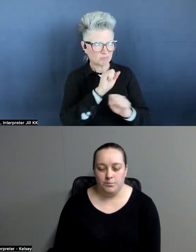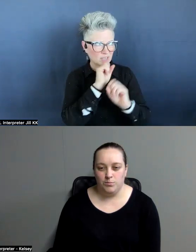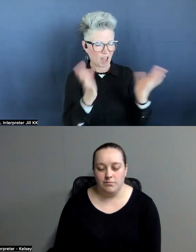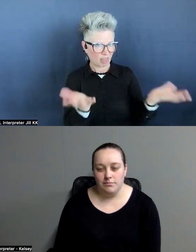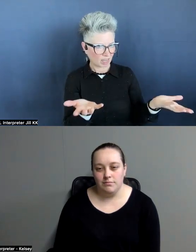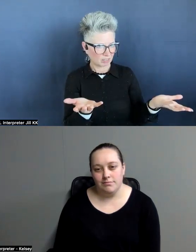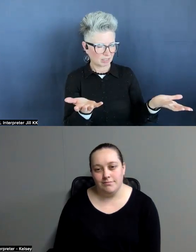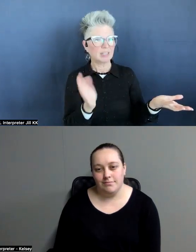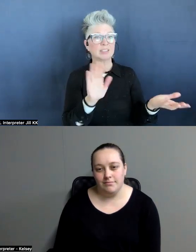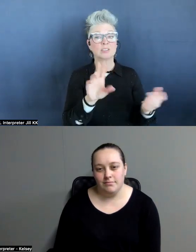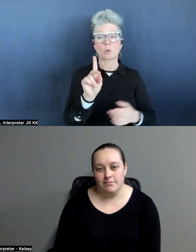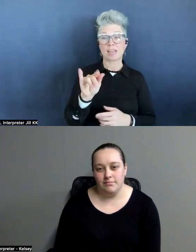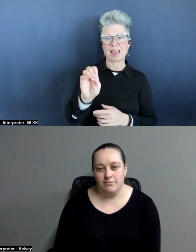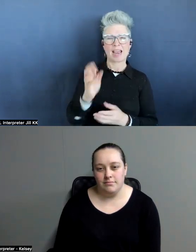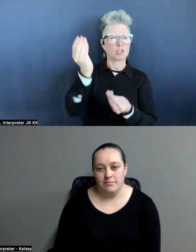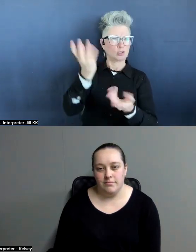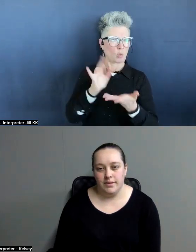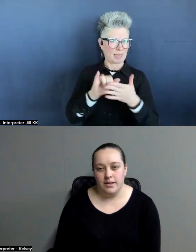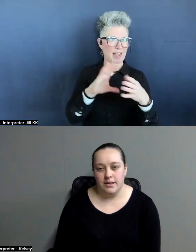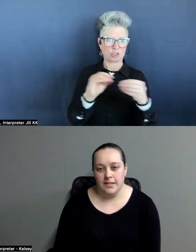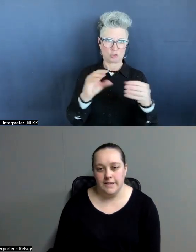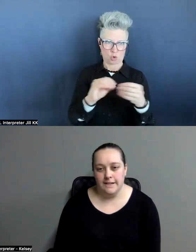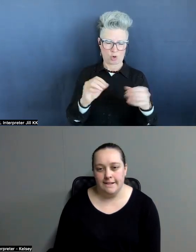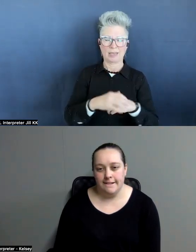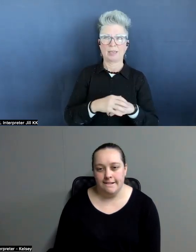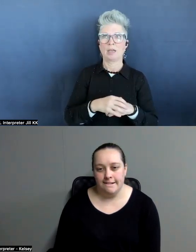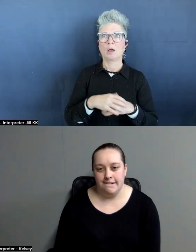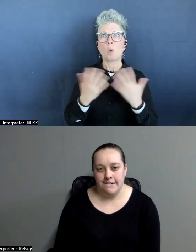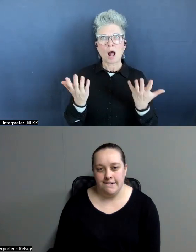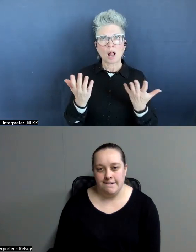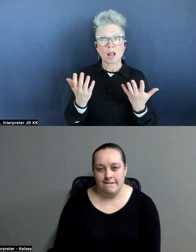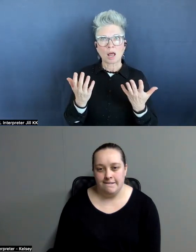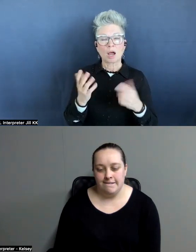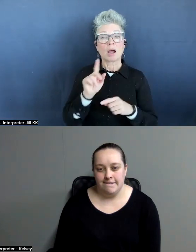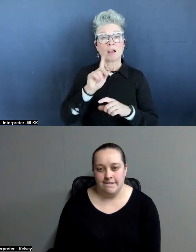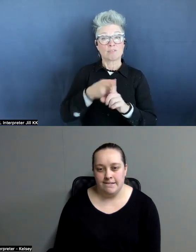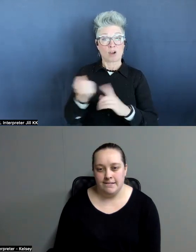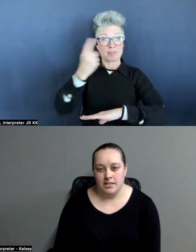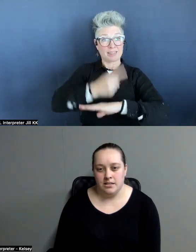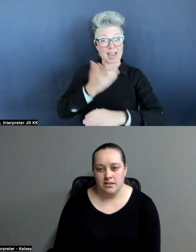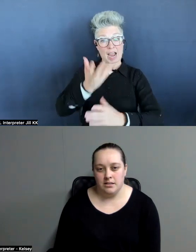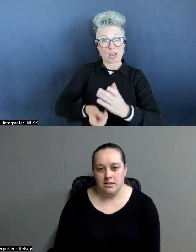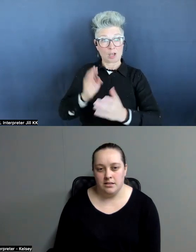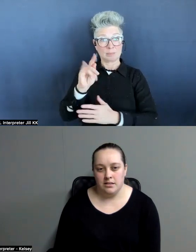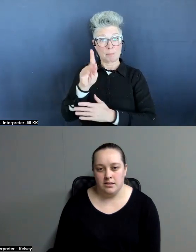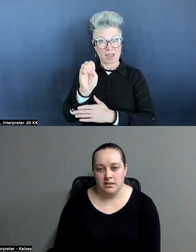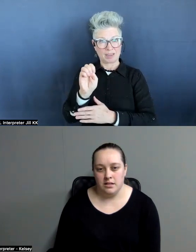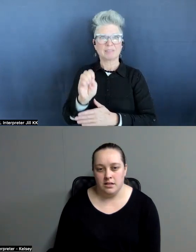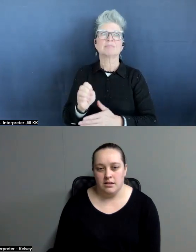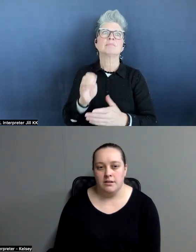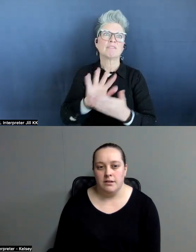So Diane had told me that story. Well, five weeks from the day that I lost my, I lost Diane.